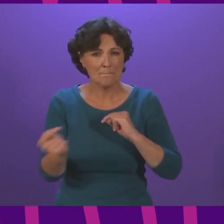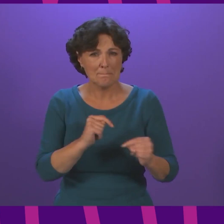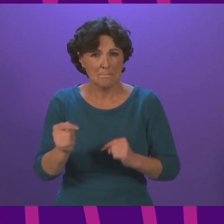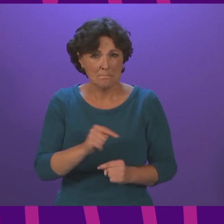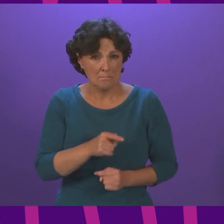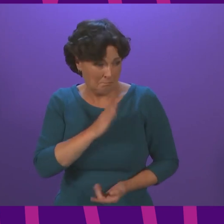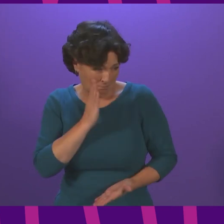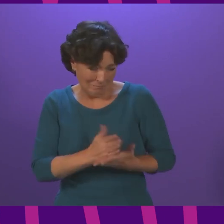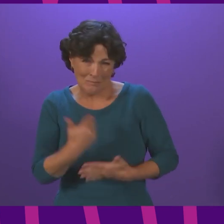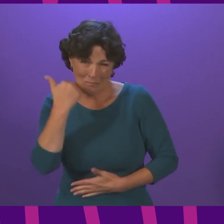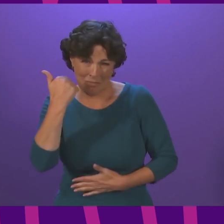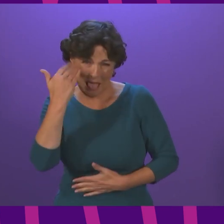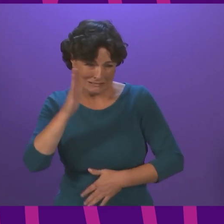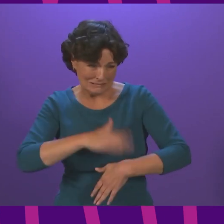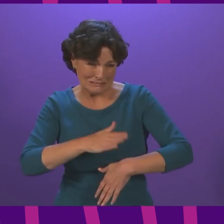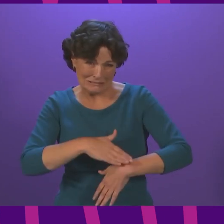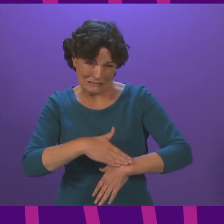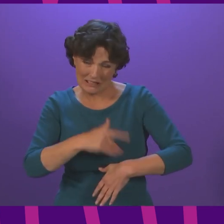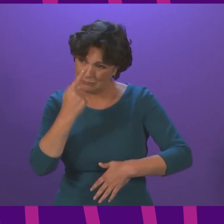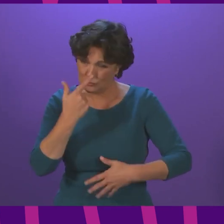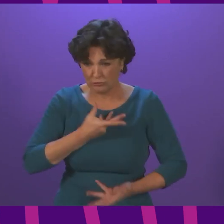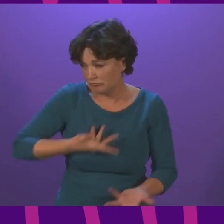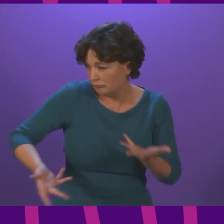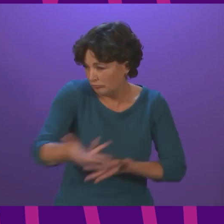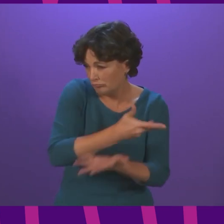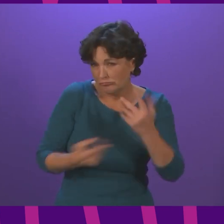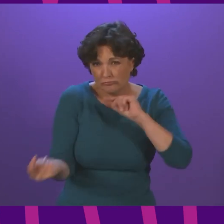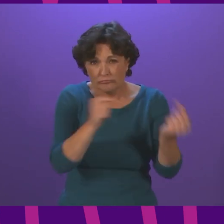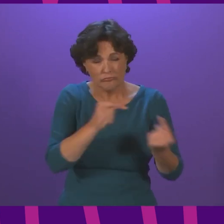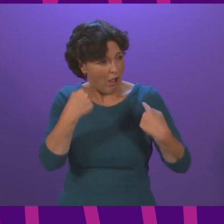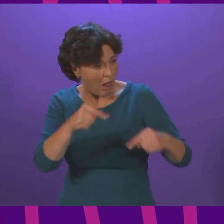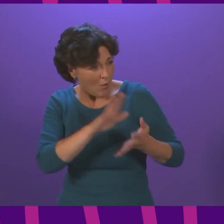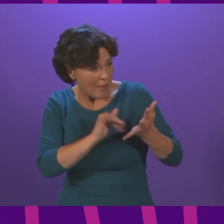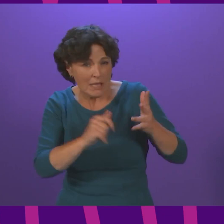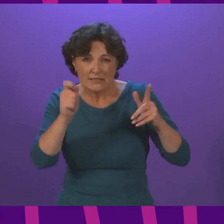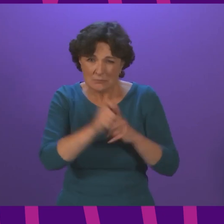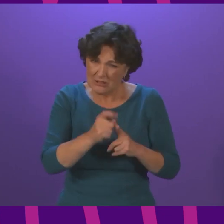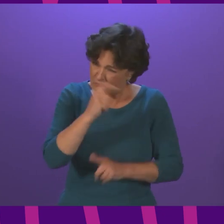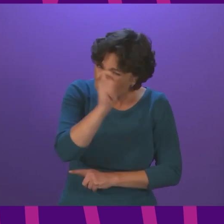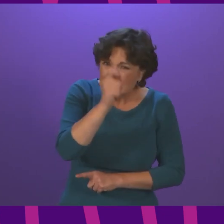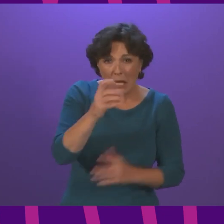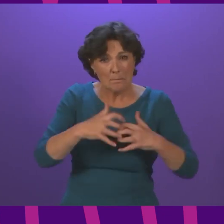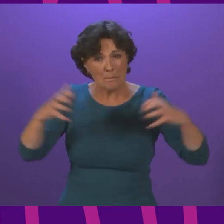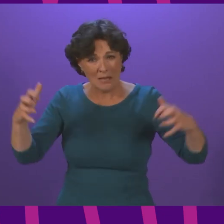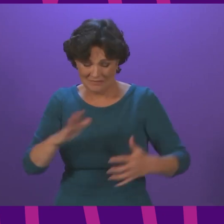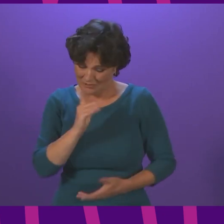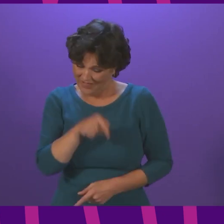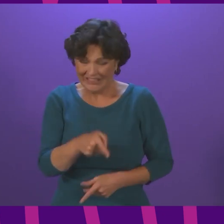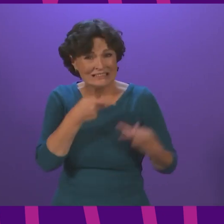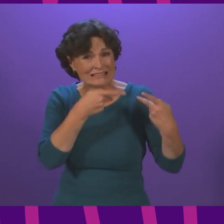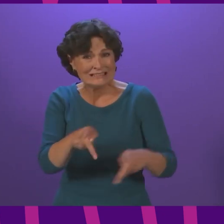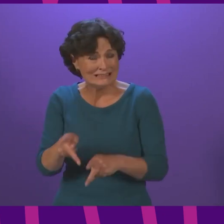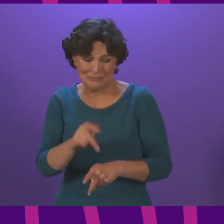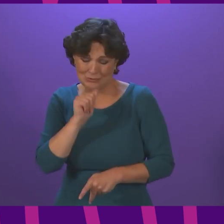time to show Parliament the respect it deserves and allow MSPs to scrutinise this deeply flawed scheme